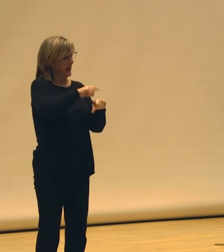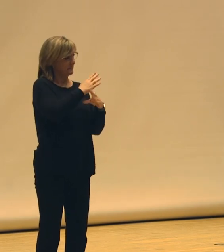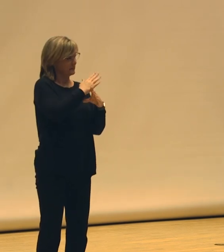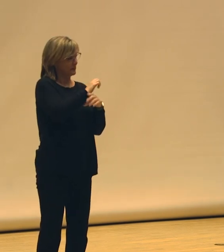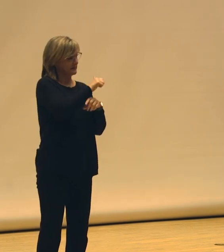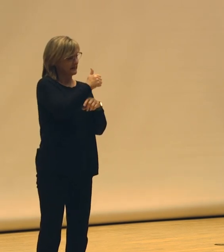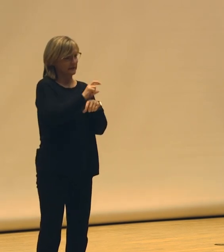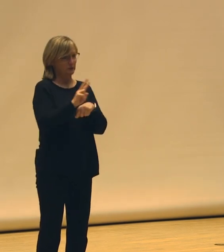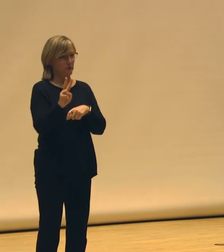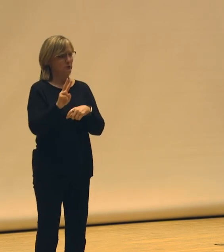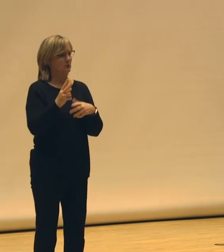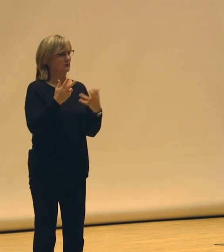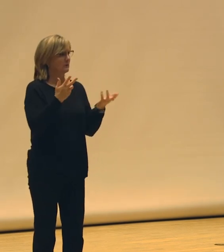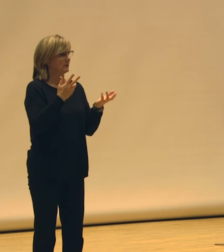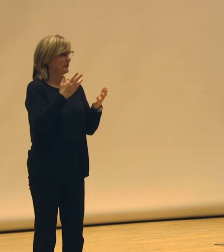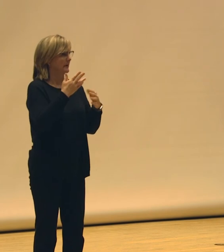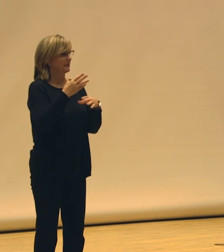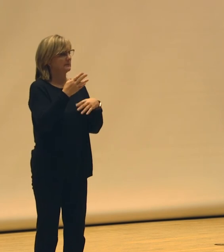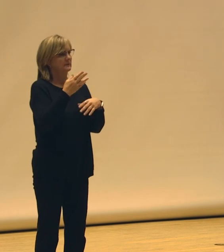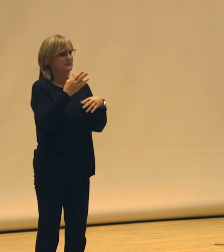before after school programming started.